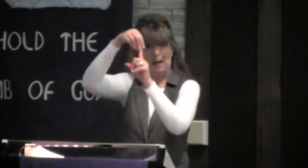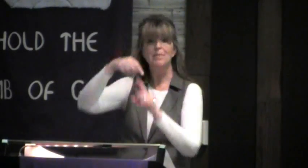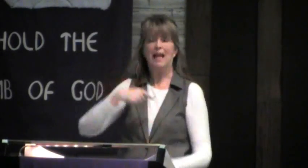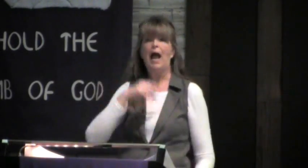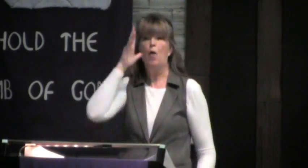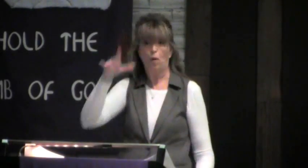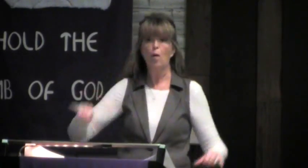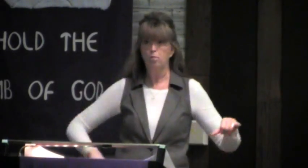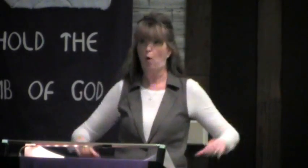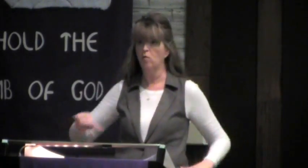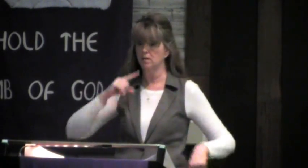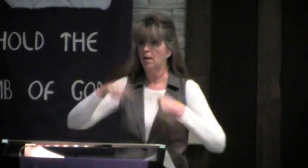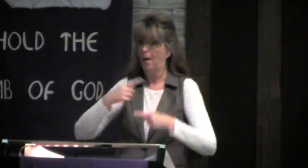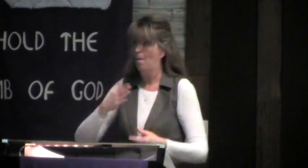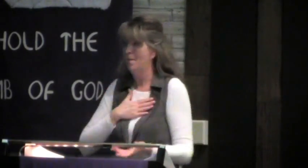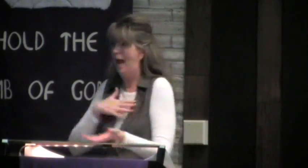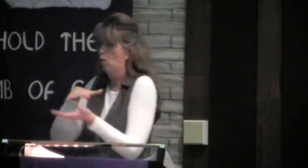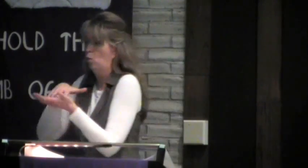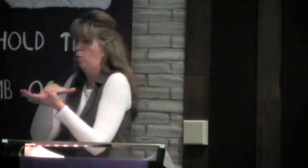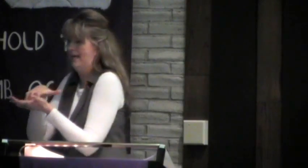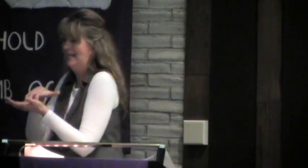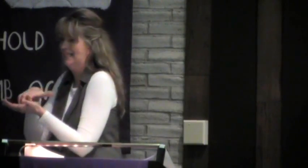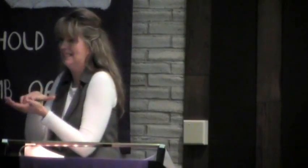except about my weakness.